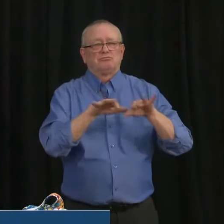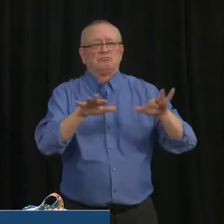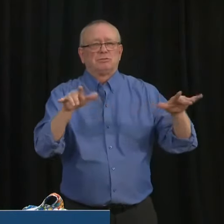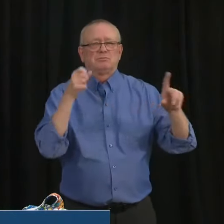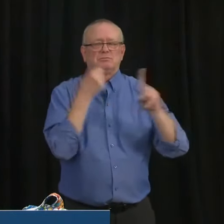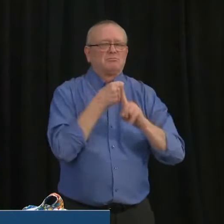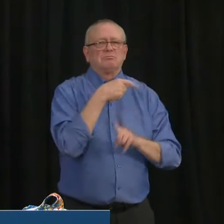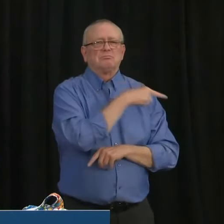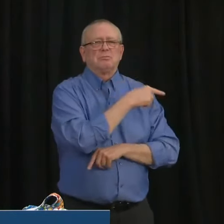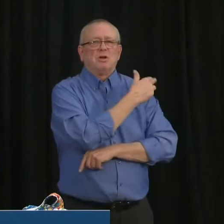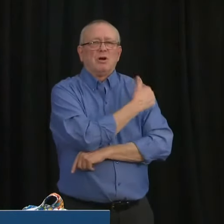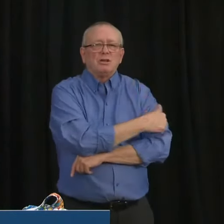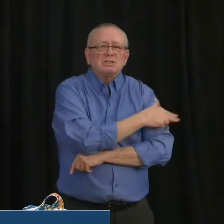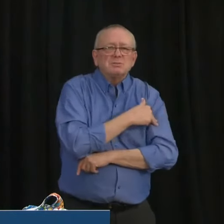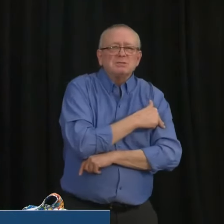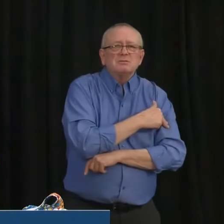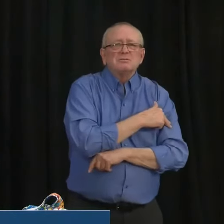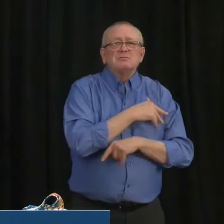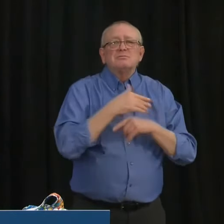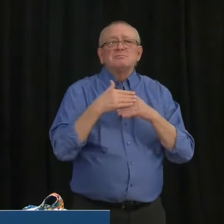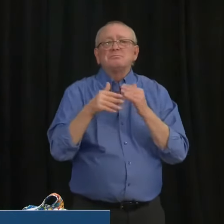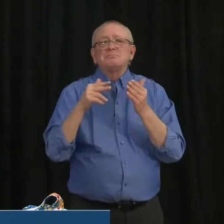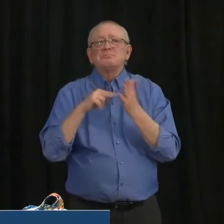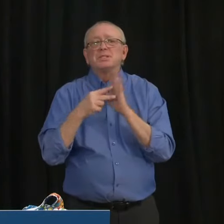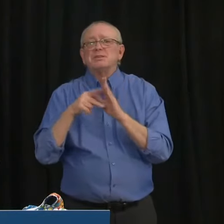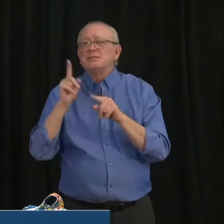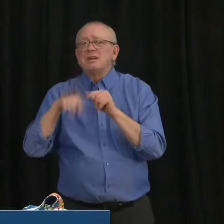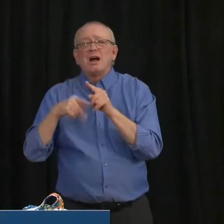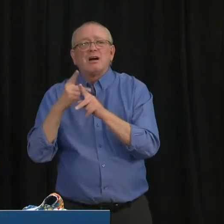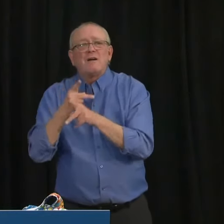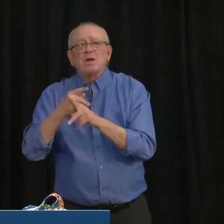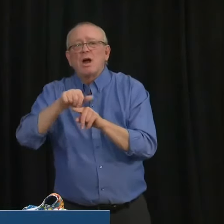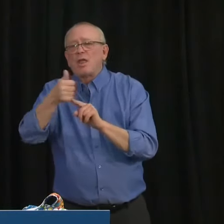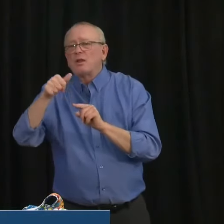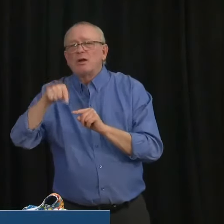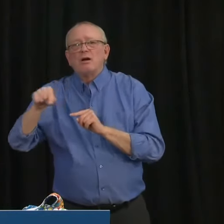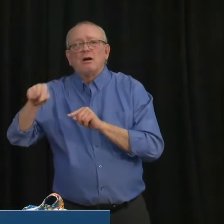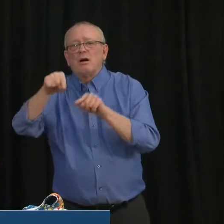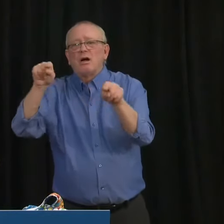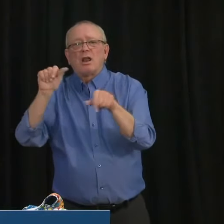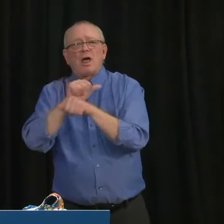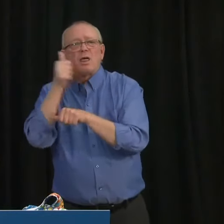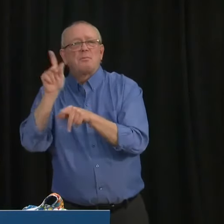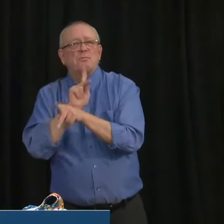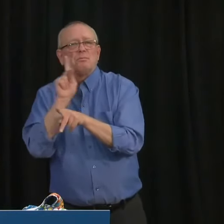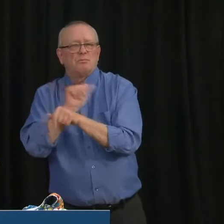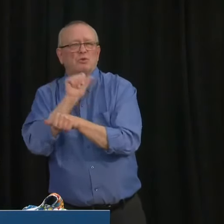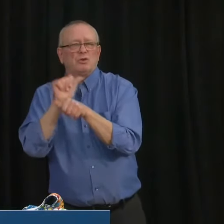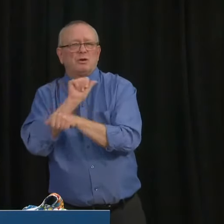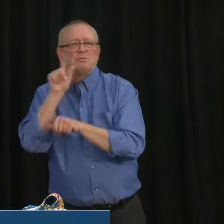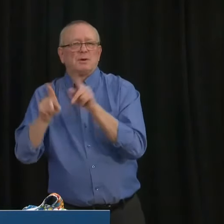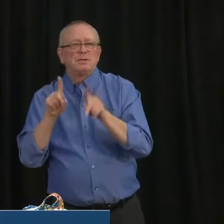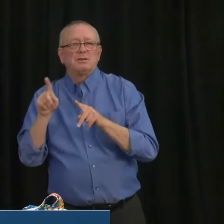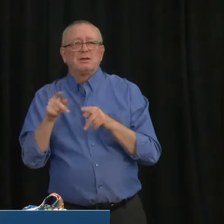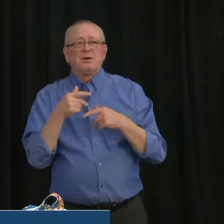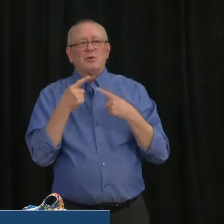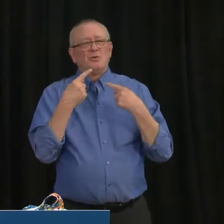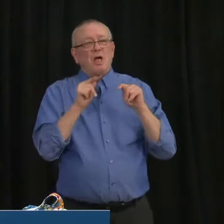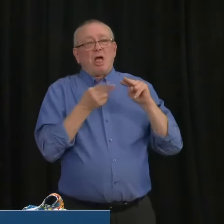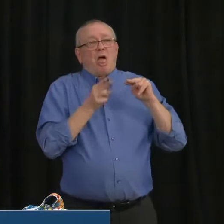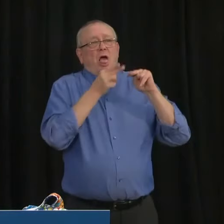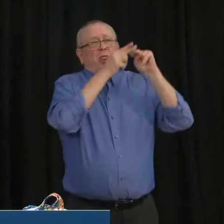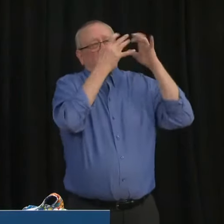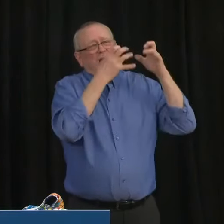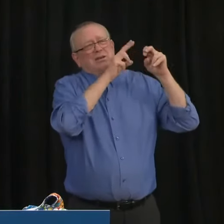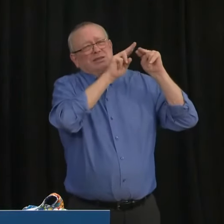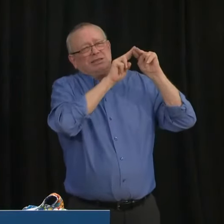in the weeks and months ahead. The sooner we can bend the curve, slow the infection rate and reduce the need for COVID-19 hospital